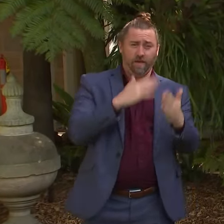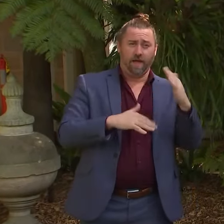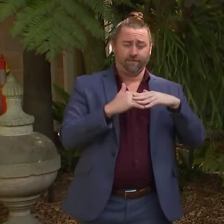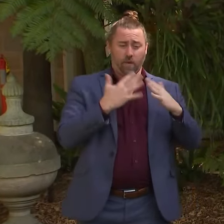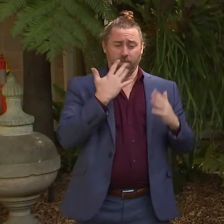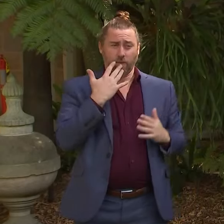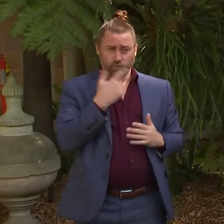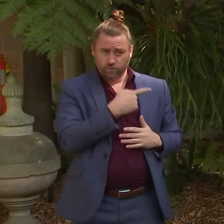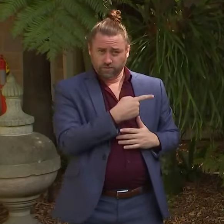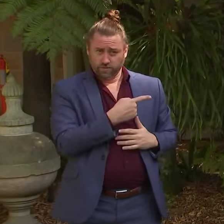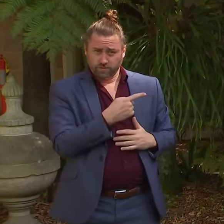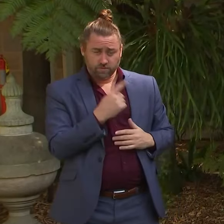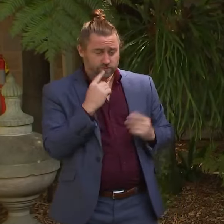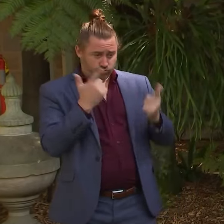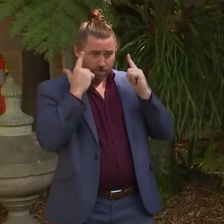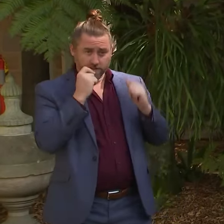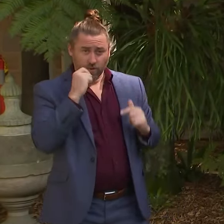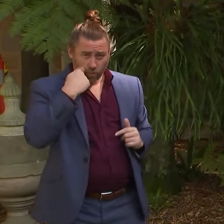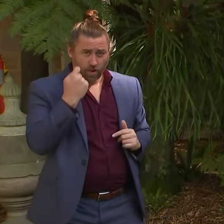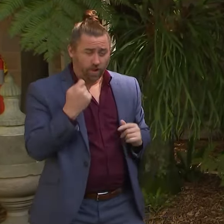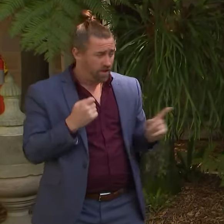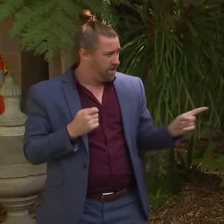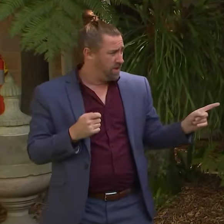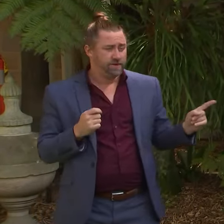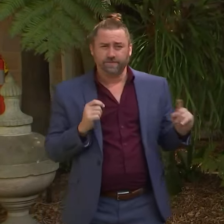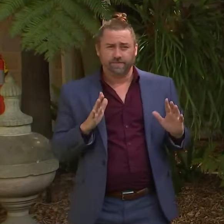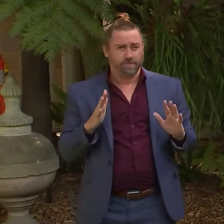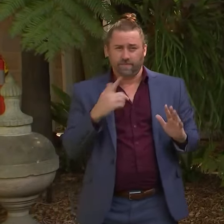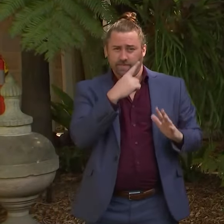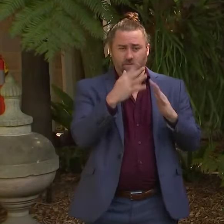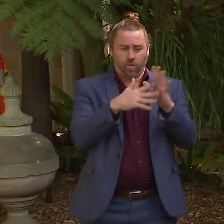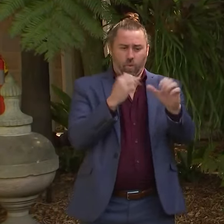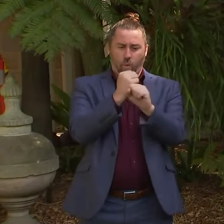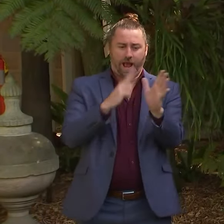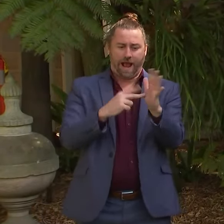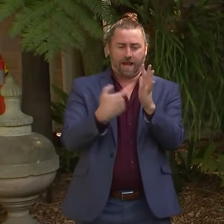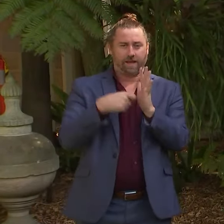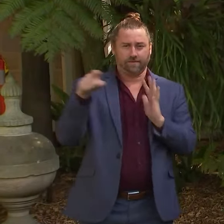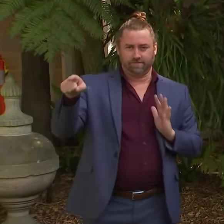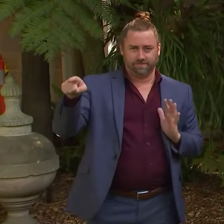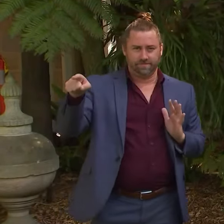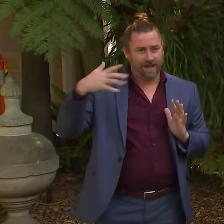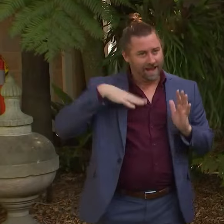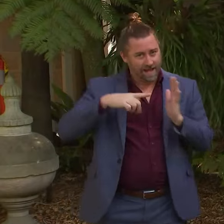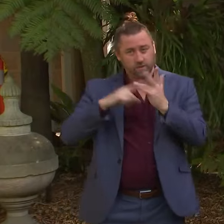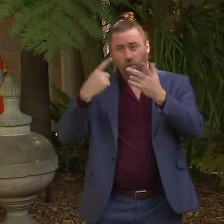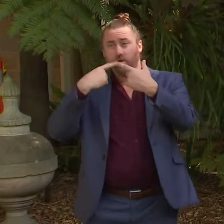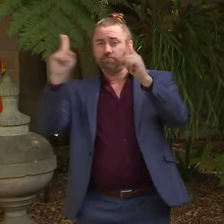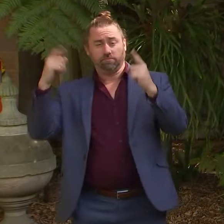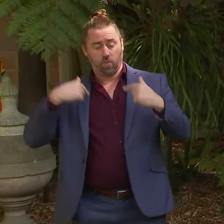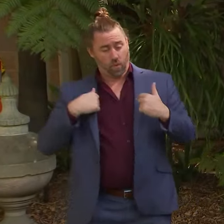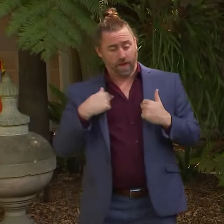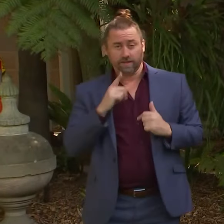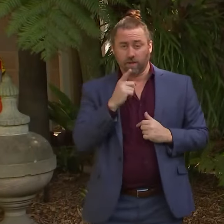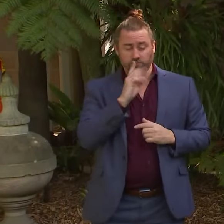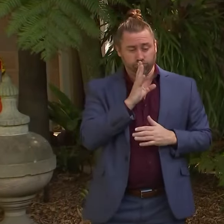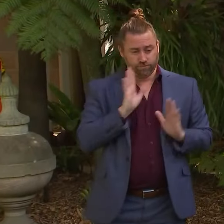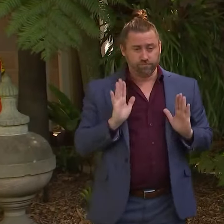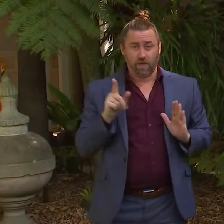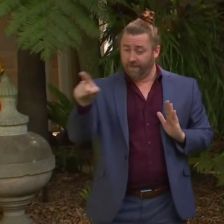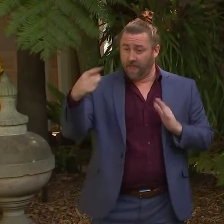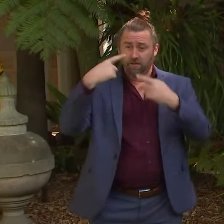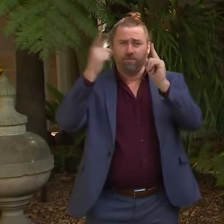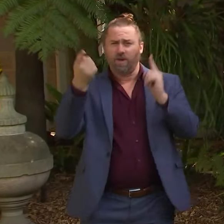Uh, again, that is up to, uh, discussions with, uh, the Wagners, but, um, uh, you know, they have released this,